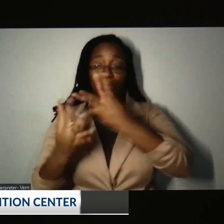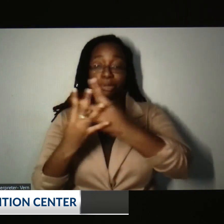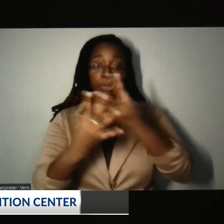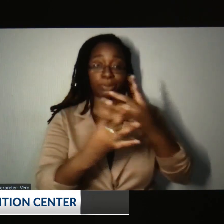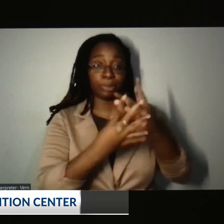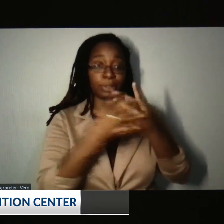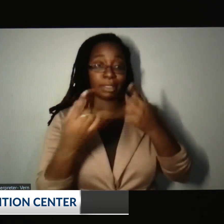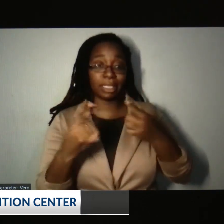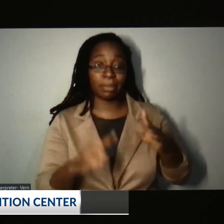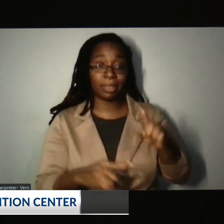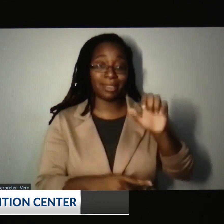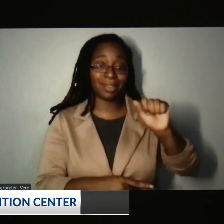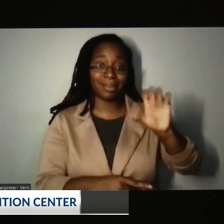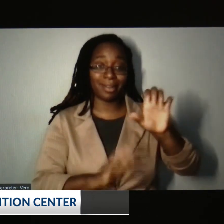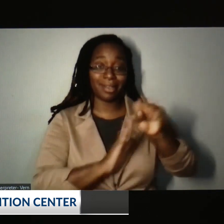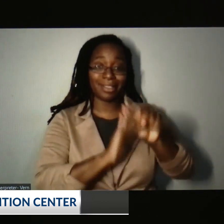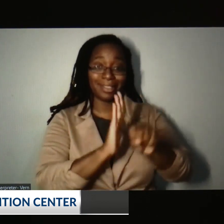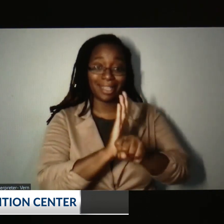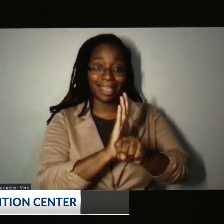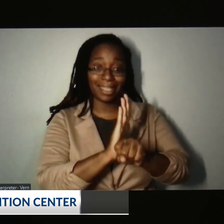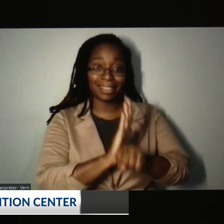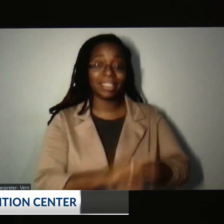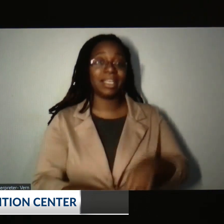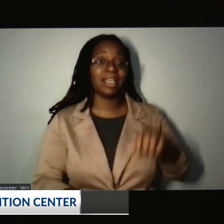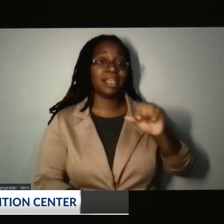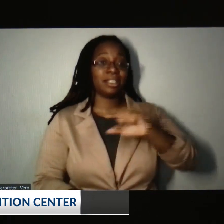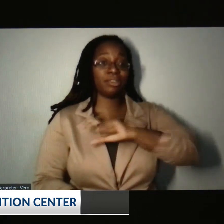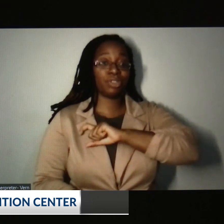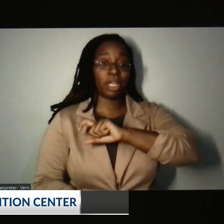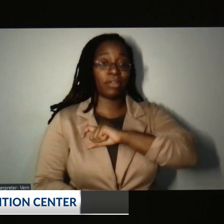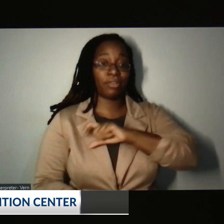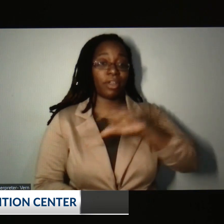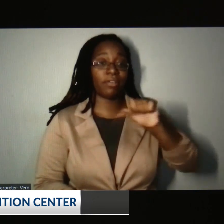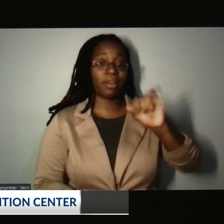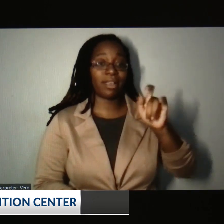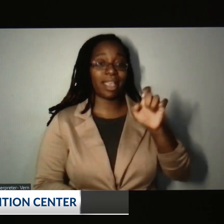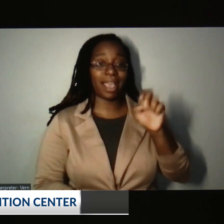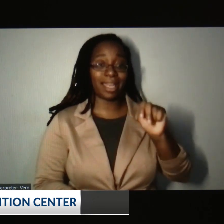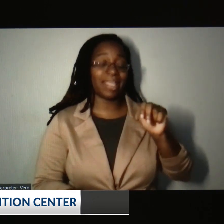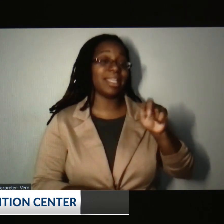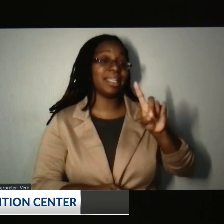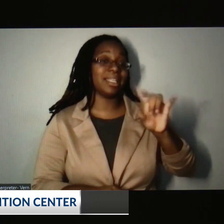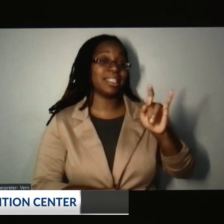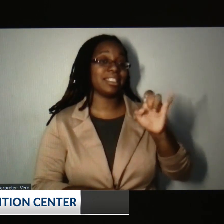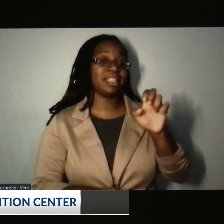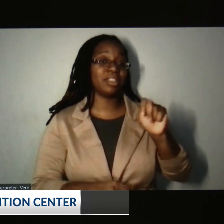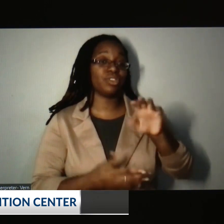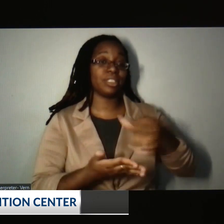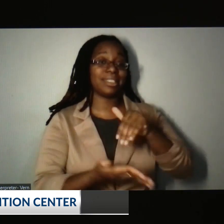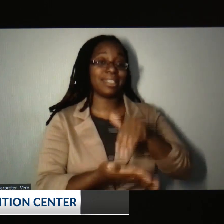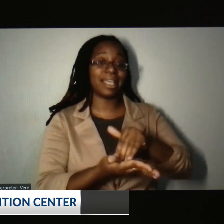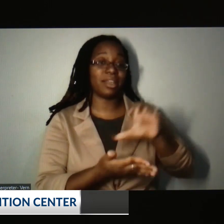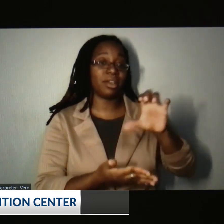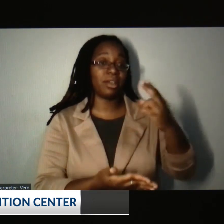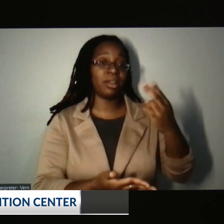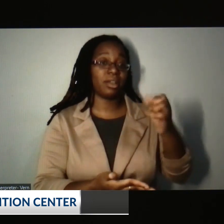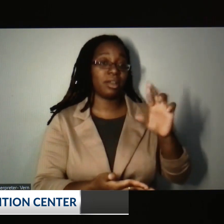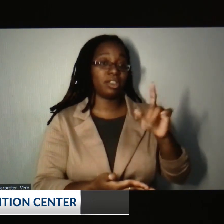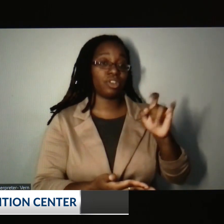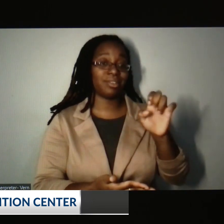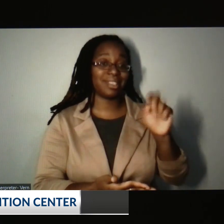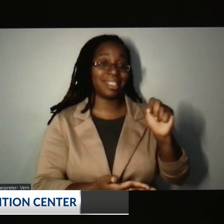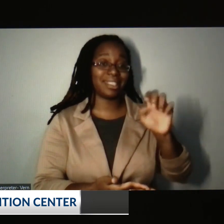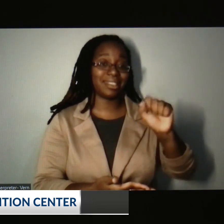Carolina. The Sheriff Alcannon Detention Center in Charleston, South Carolina, and the Alvin S. Glenn